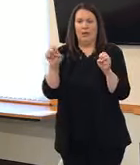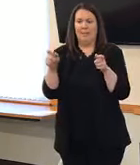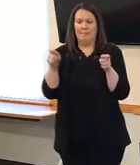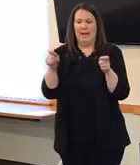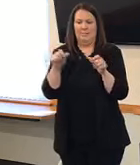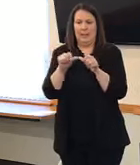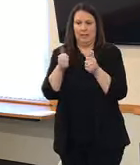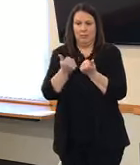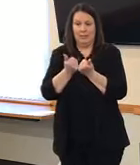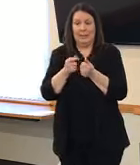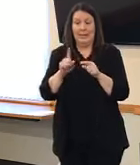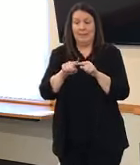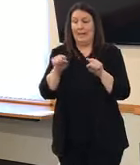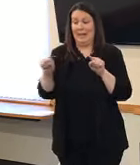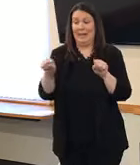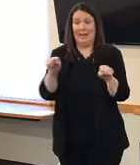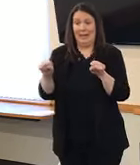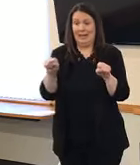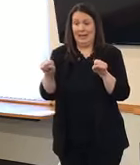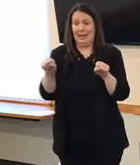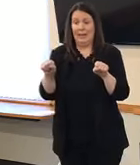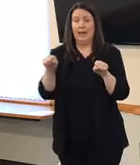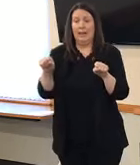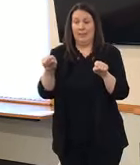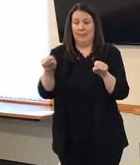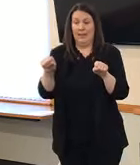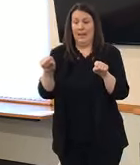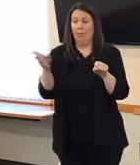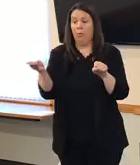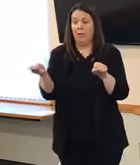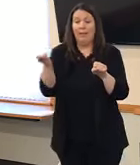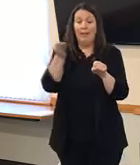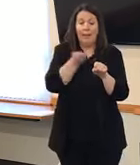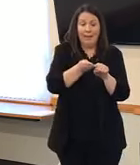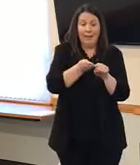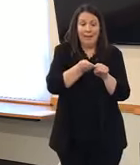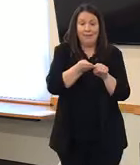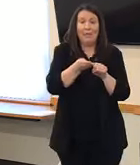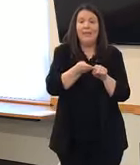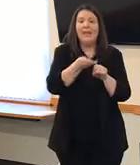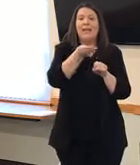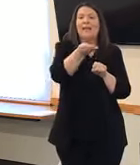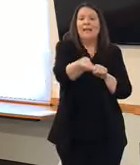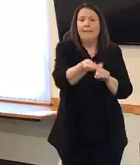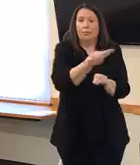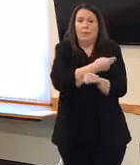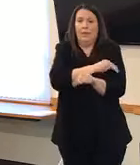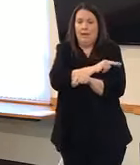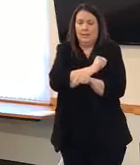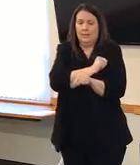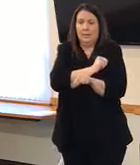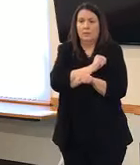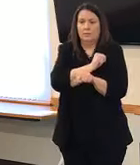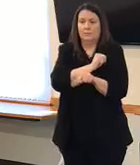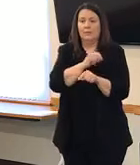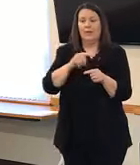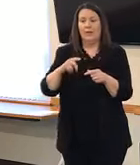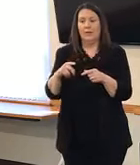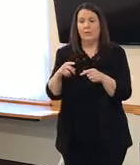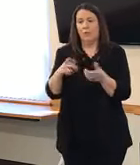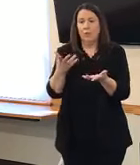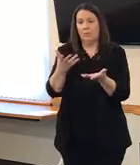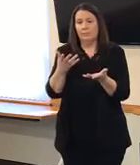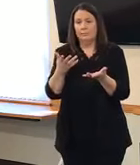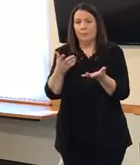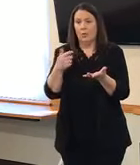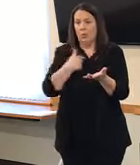Depending on the entity, they will filter up either through the health department, through a hospital system, and then lastly through IEMA as kind of